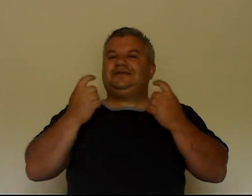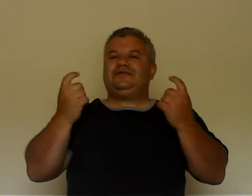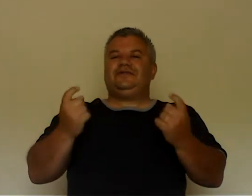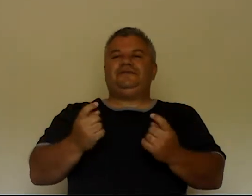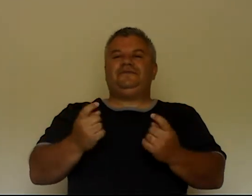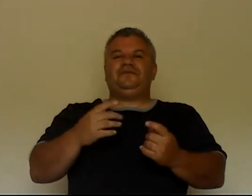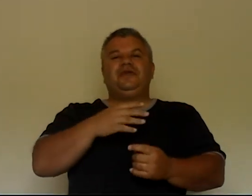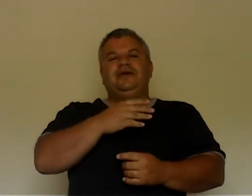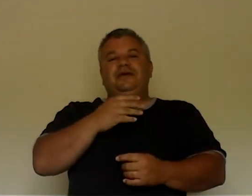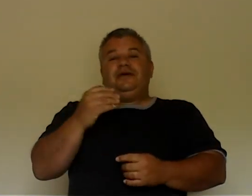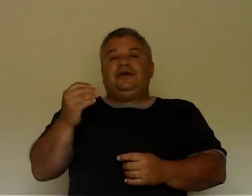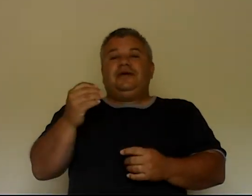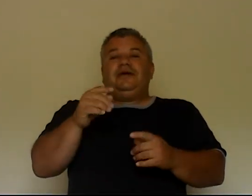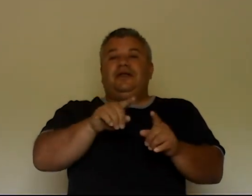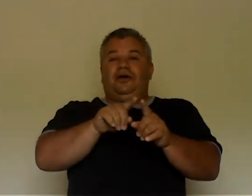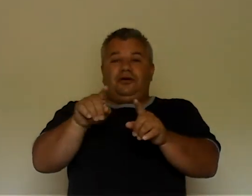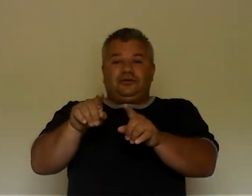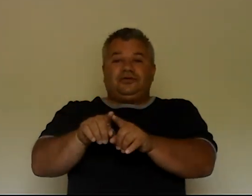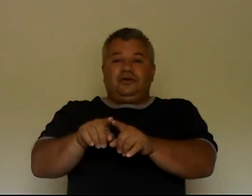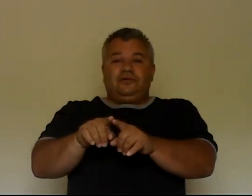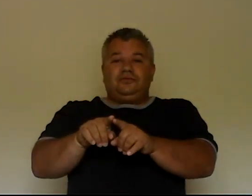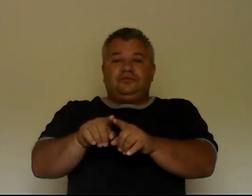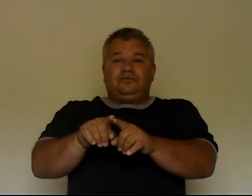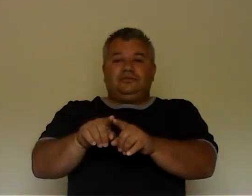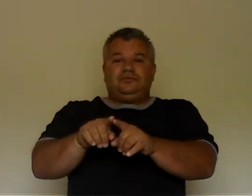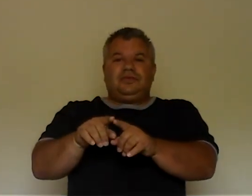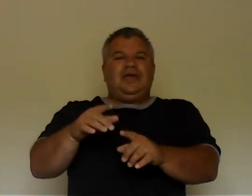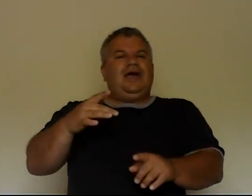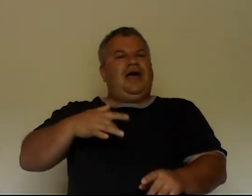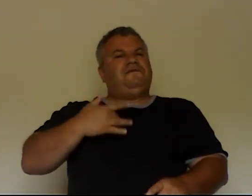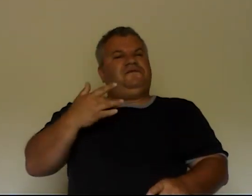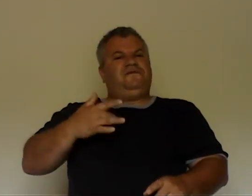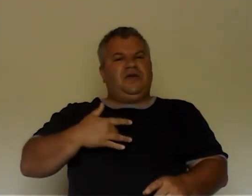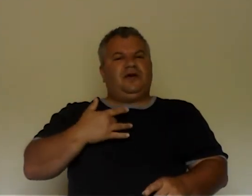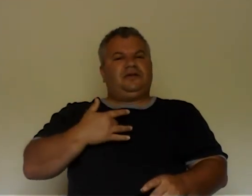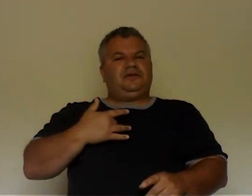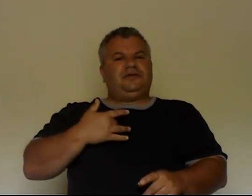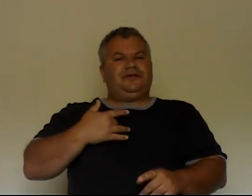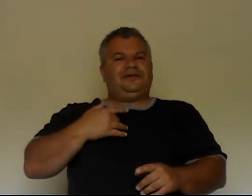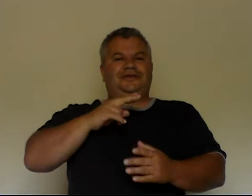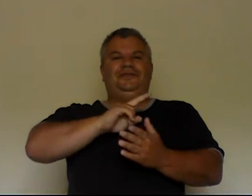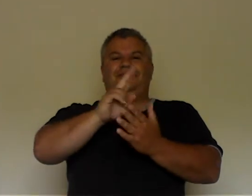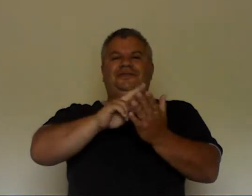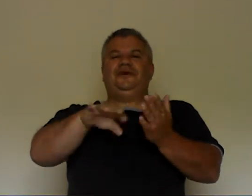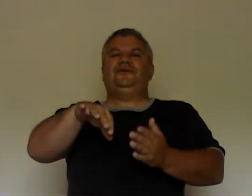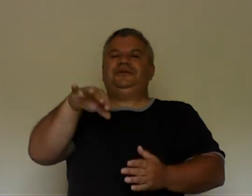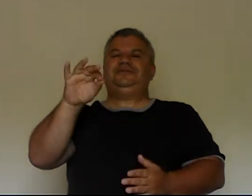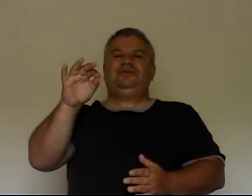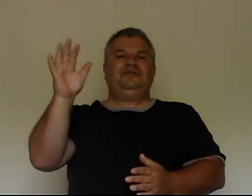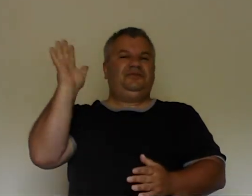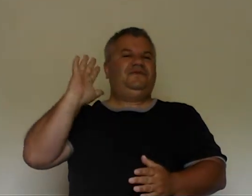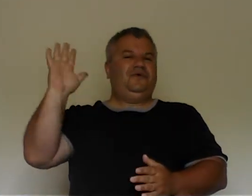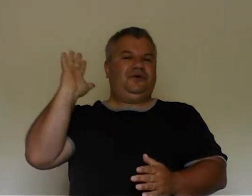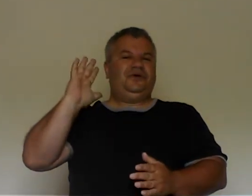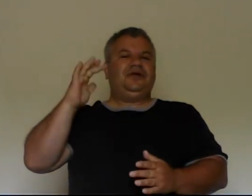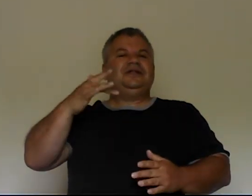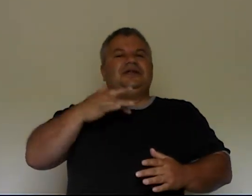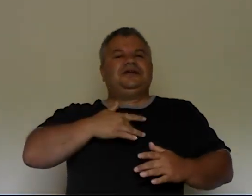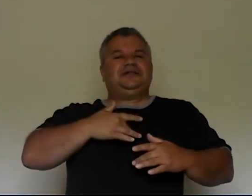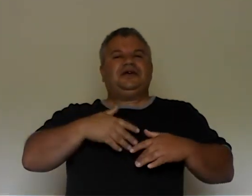and also I felt the Holy Spirit before. Touch